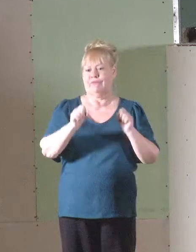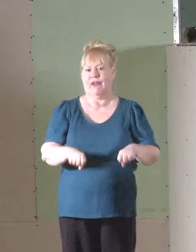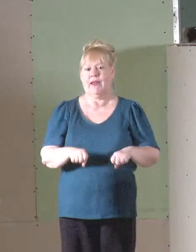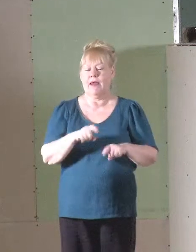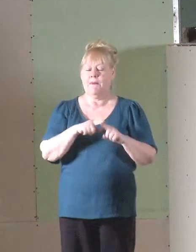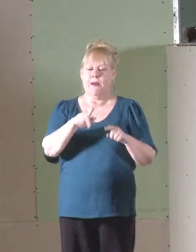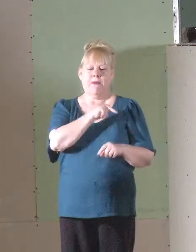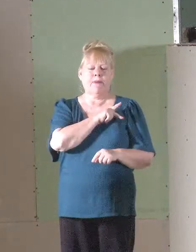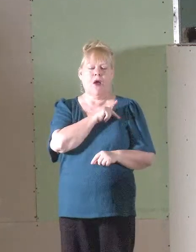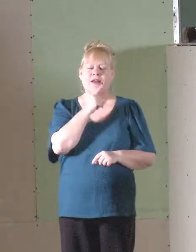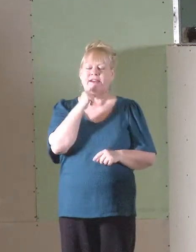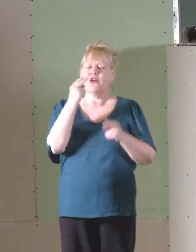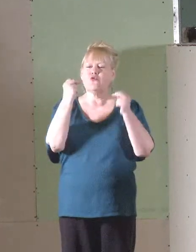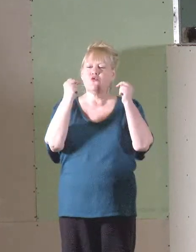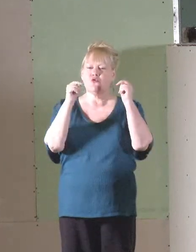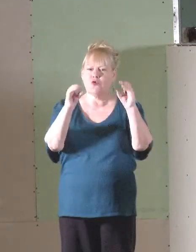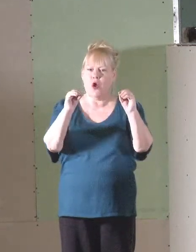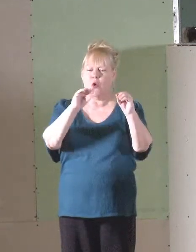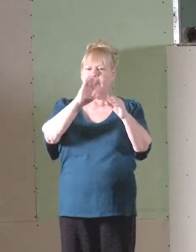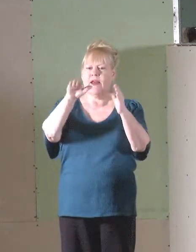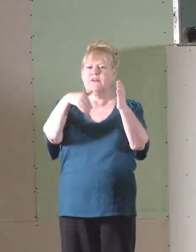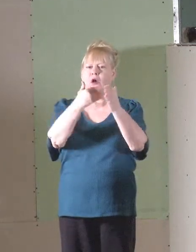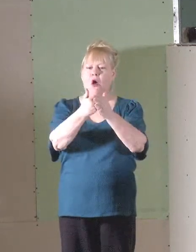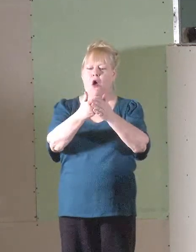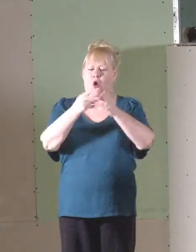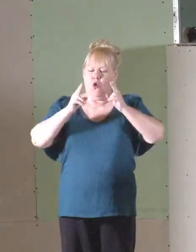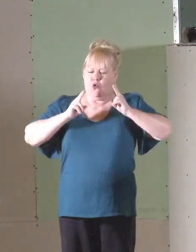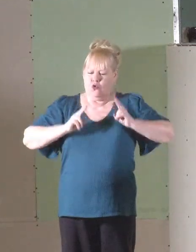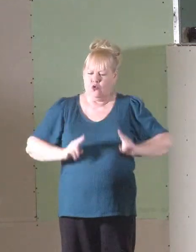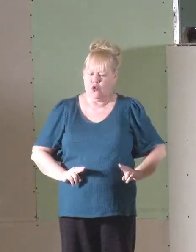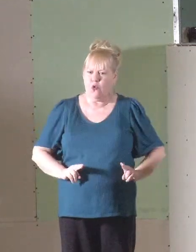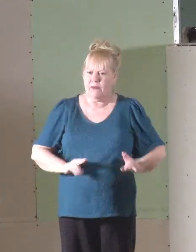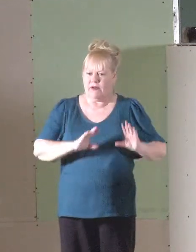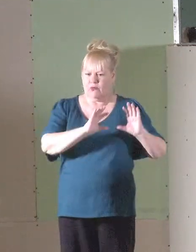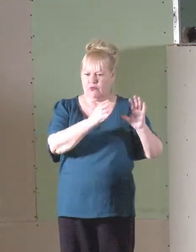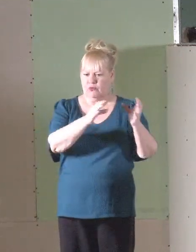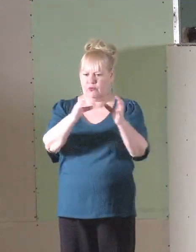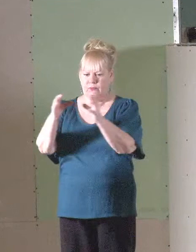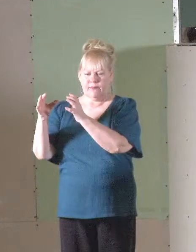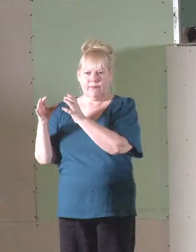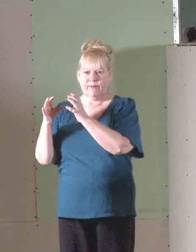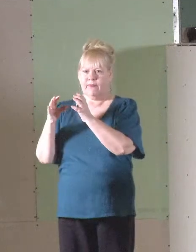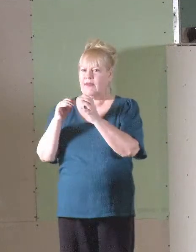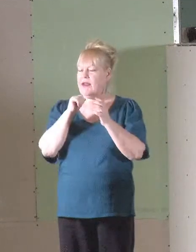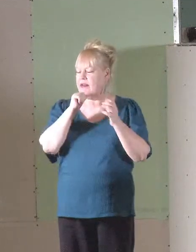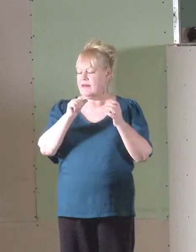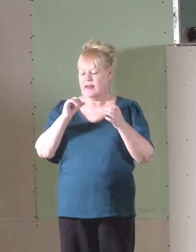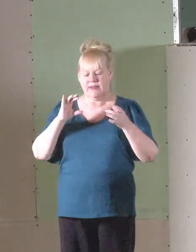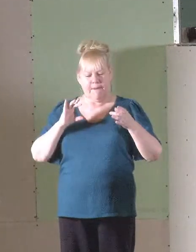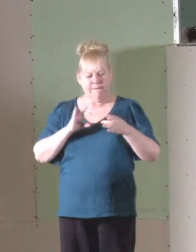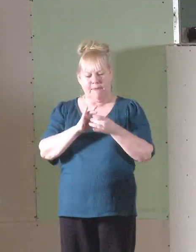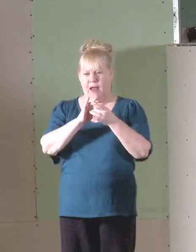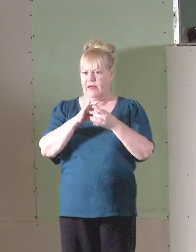Paul says, No, those are all human communities, which no longer bind us.